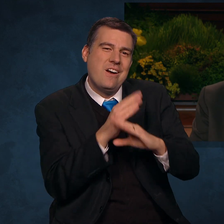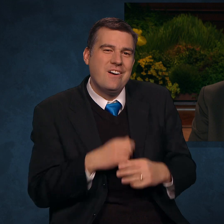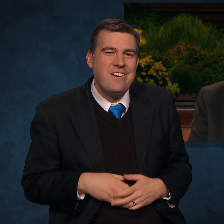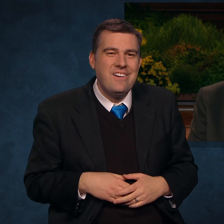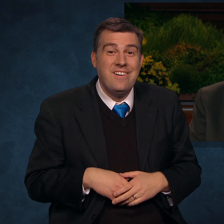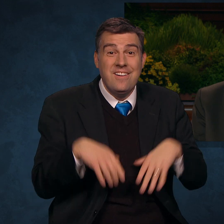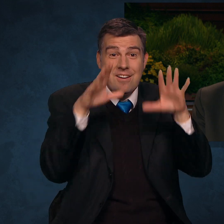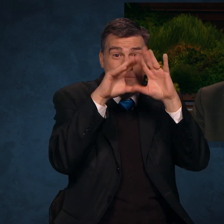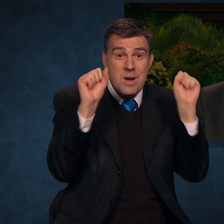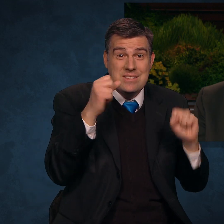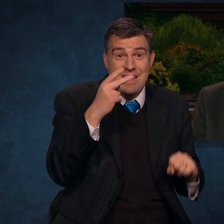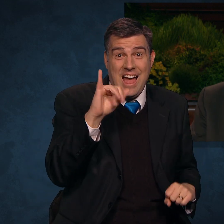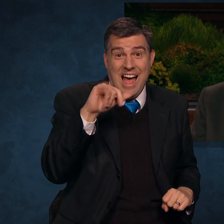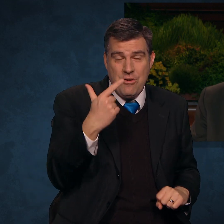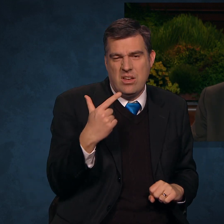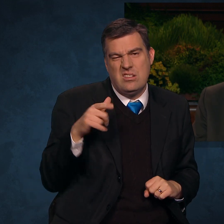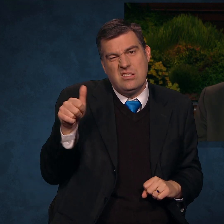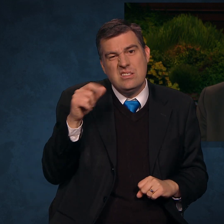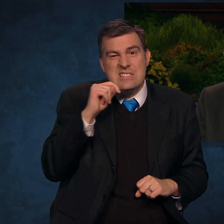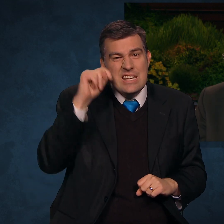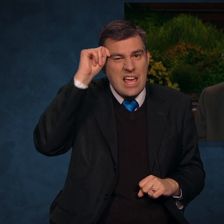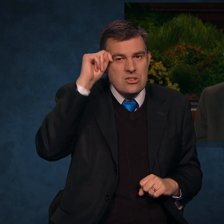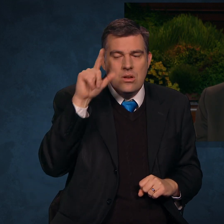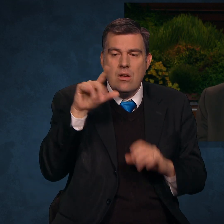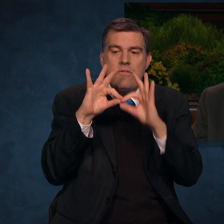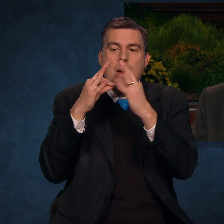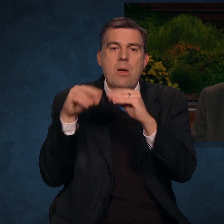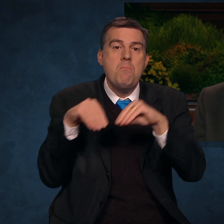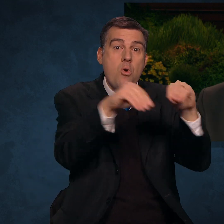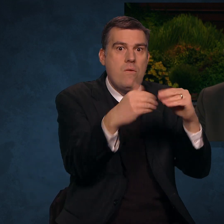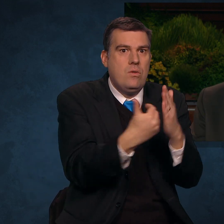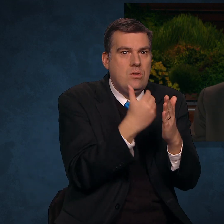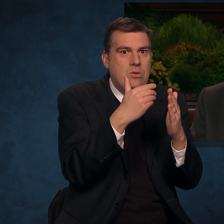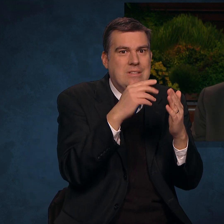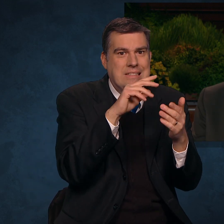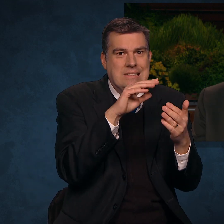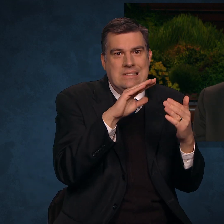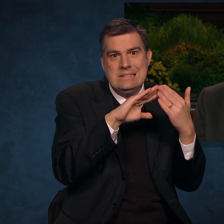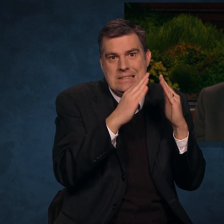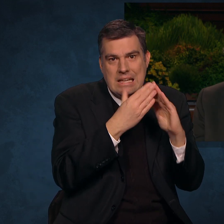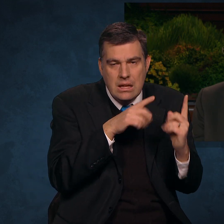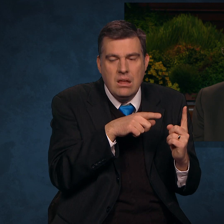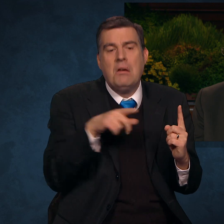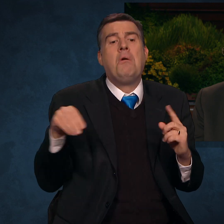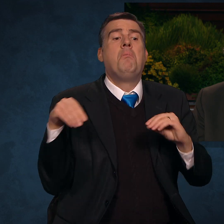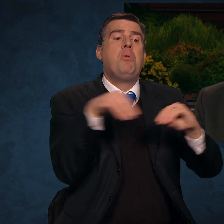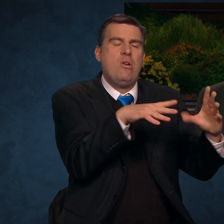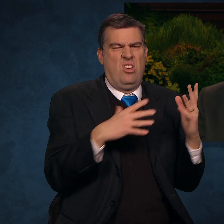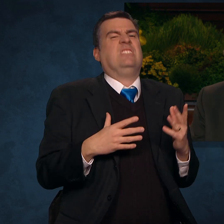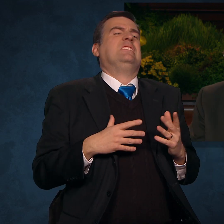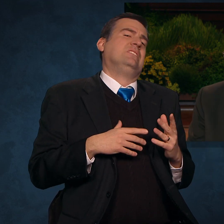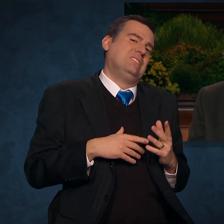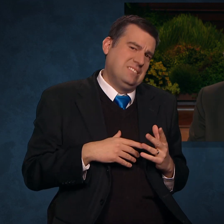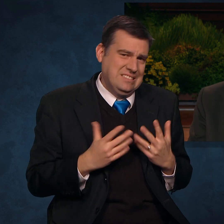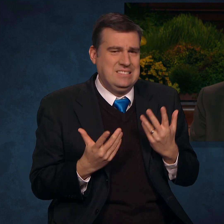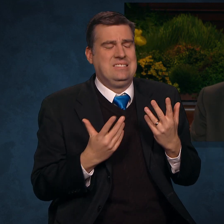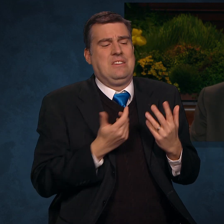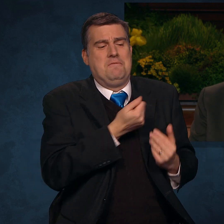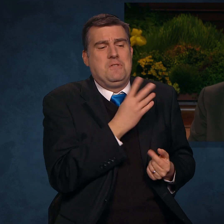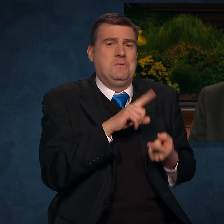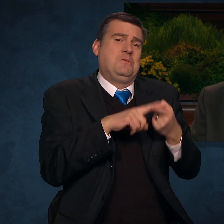was a teenager, his family moved to a new city. He initially found the move unpleasant and made few friends.